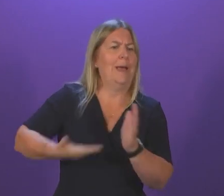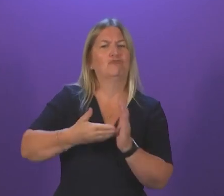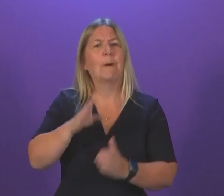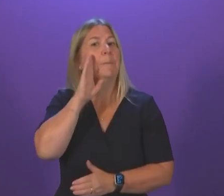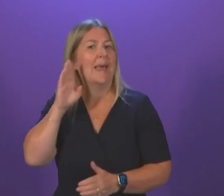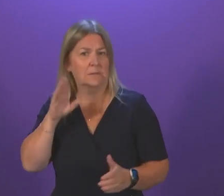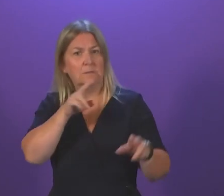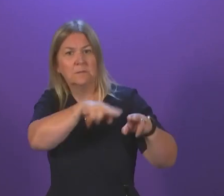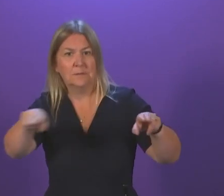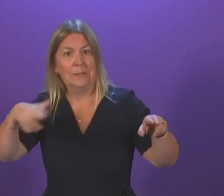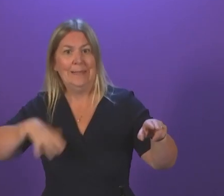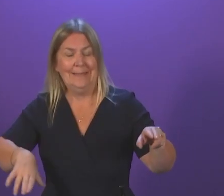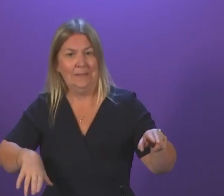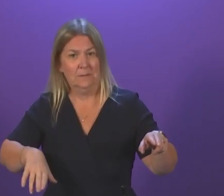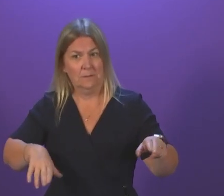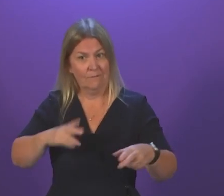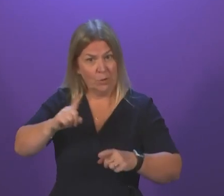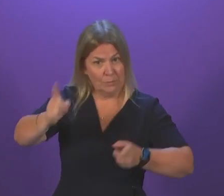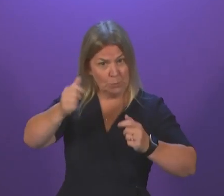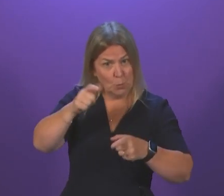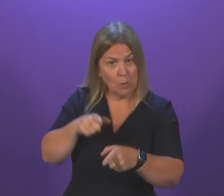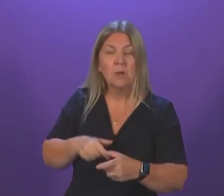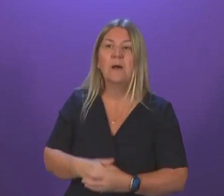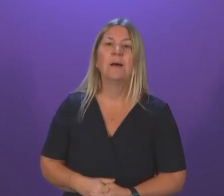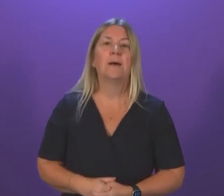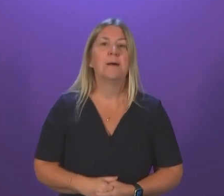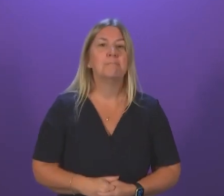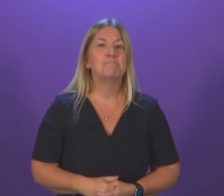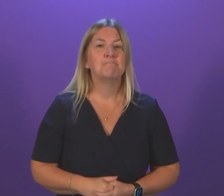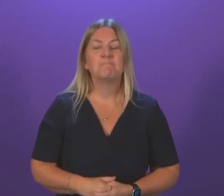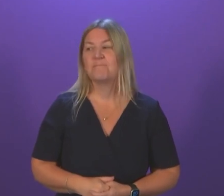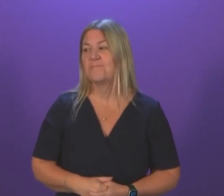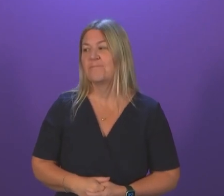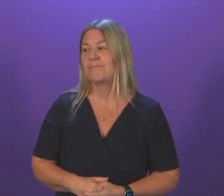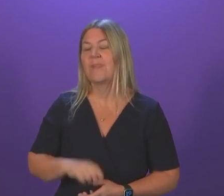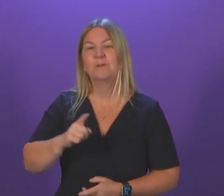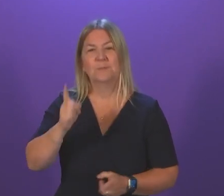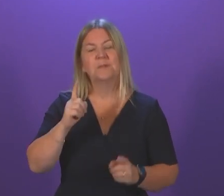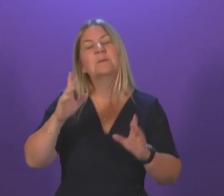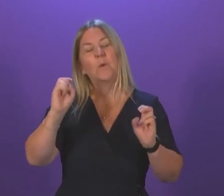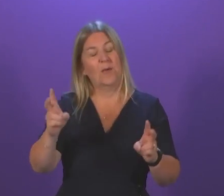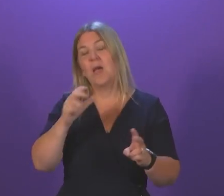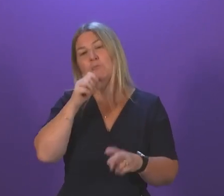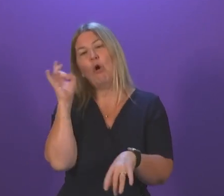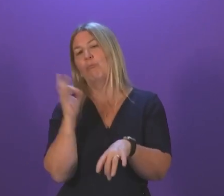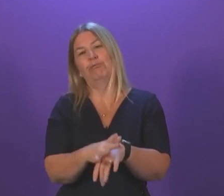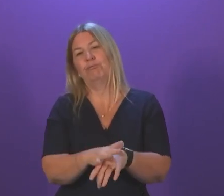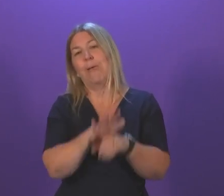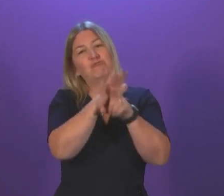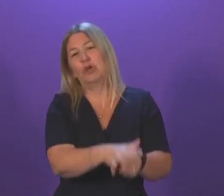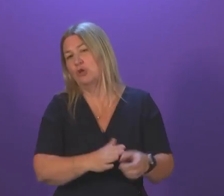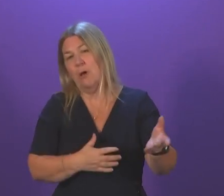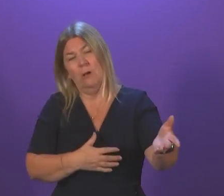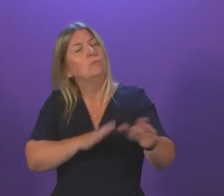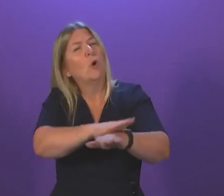First Minister? Well, firstly, I don't think anybody listening to my answer would have heard me dismiss the pressure that the NHS is under in